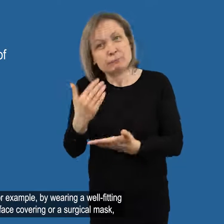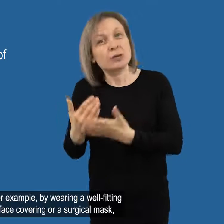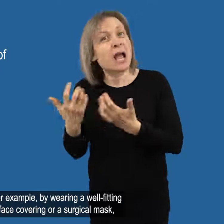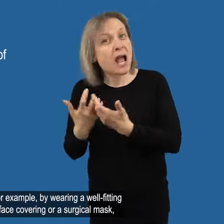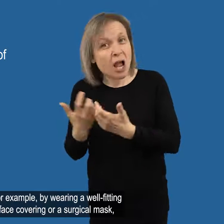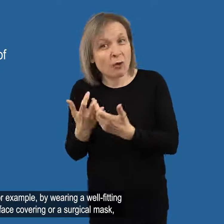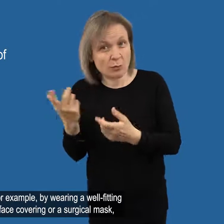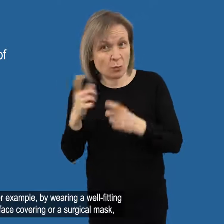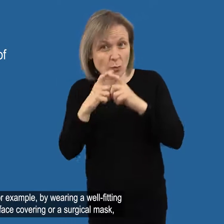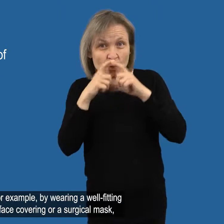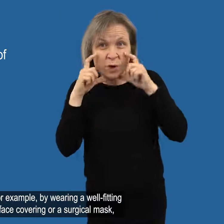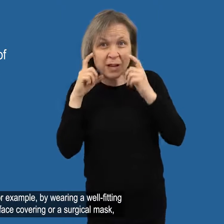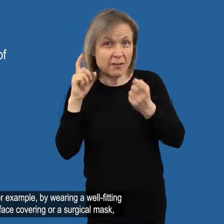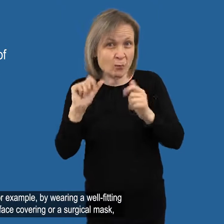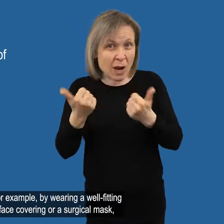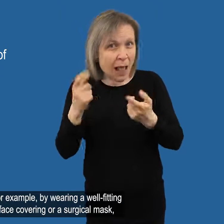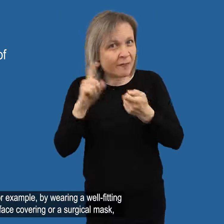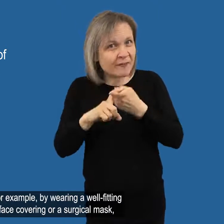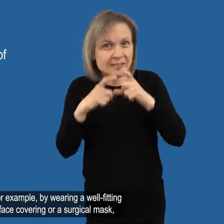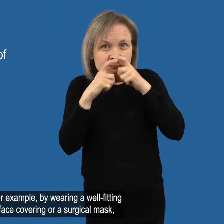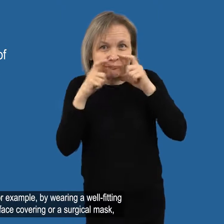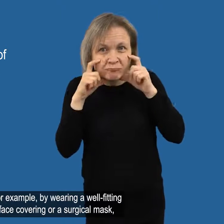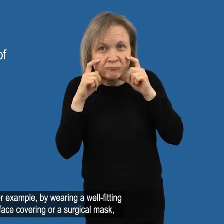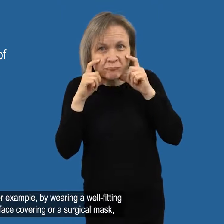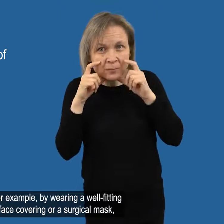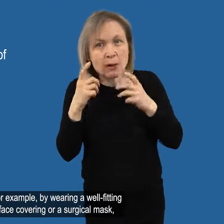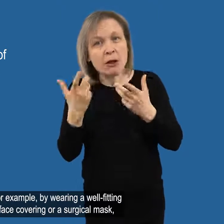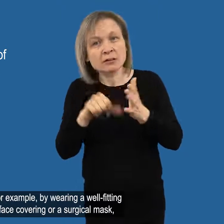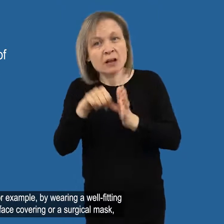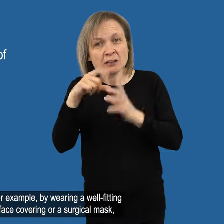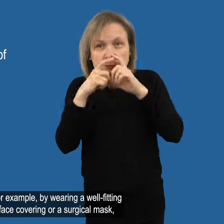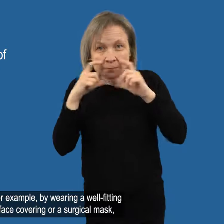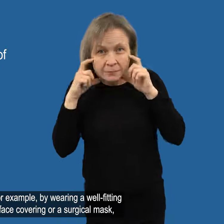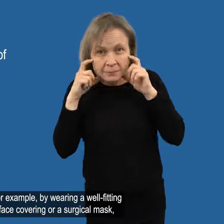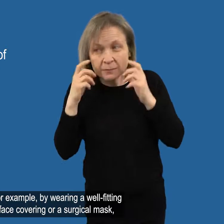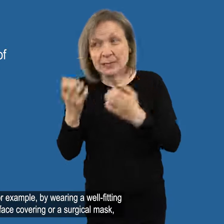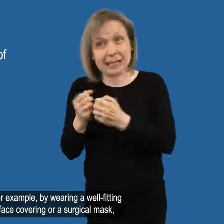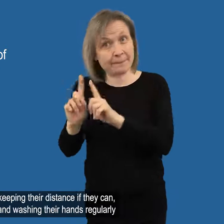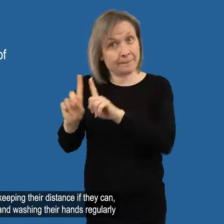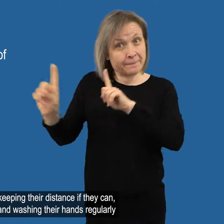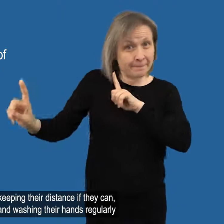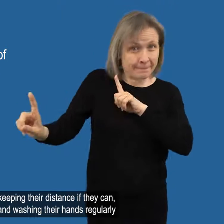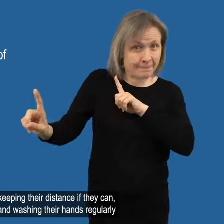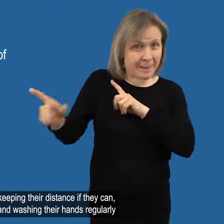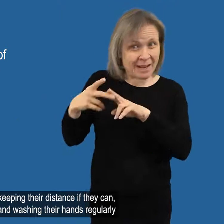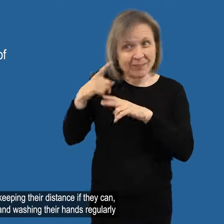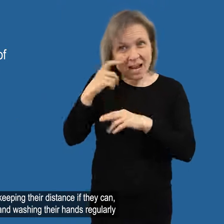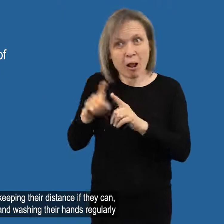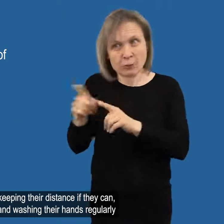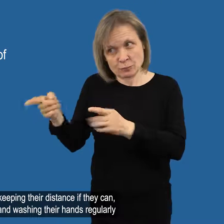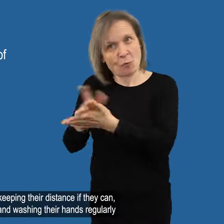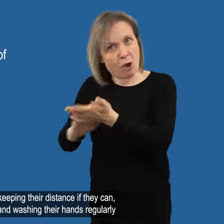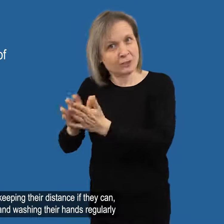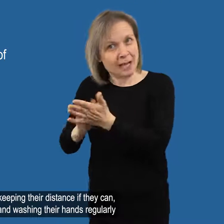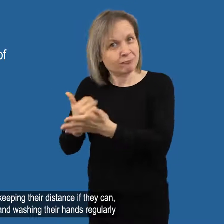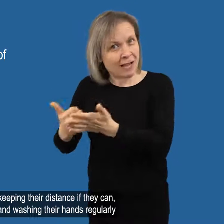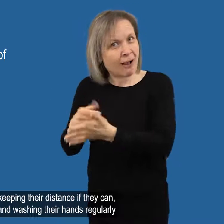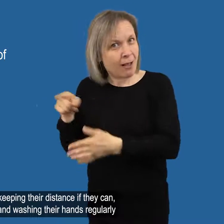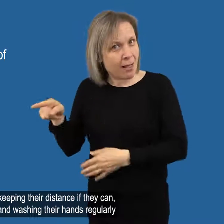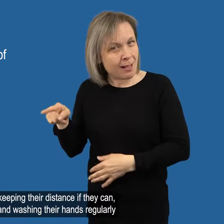For example by wearing a well-fitting face covering or a surgical mask Keeping their distance if they can and washing their hands